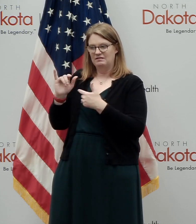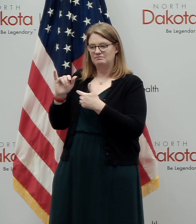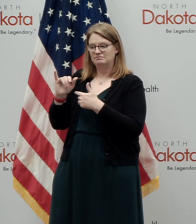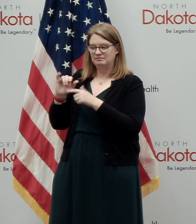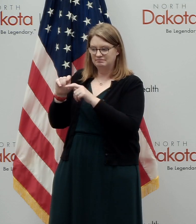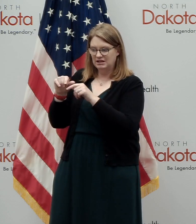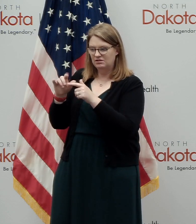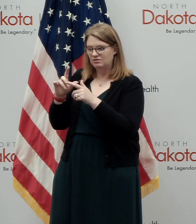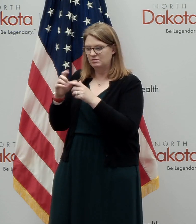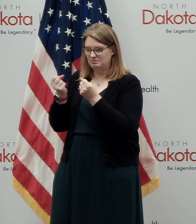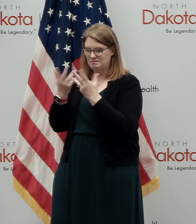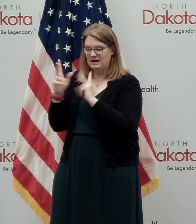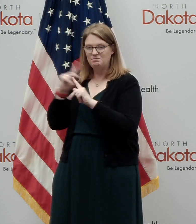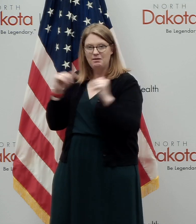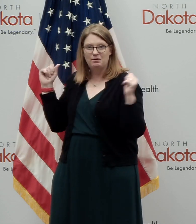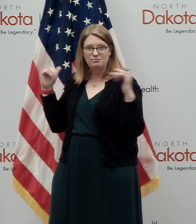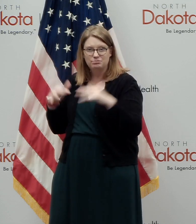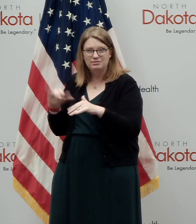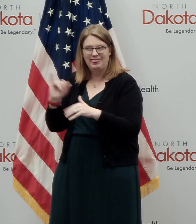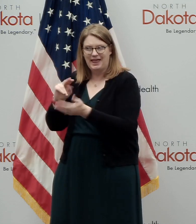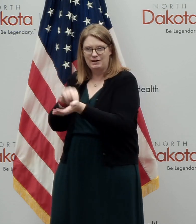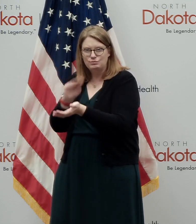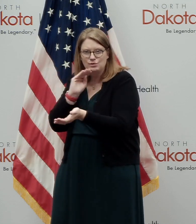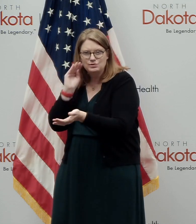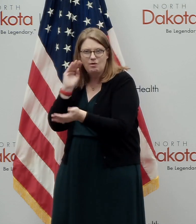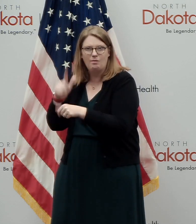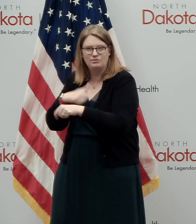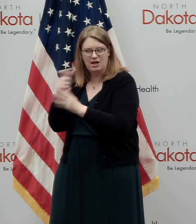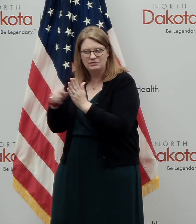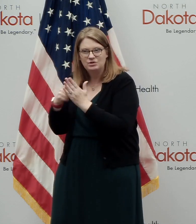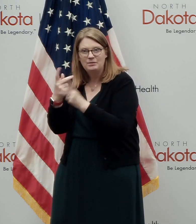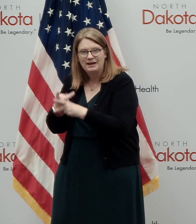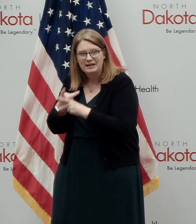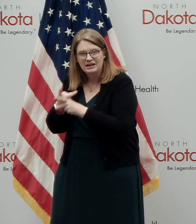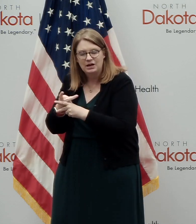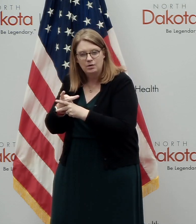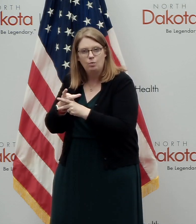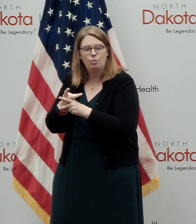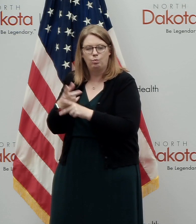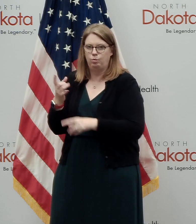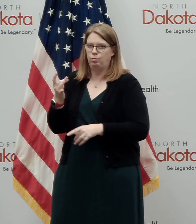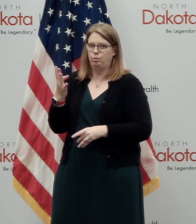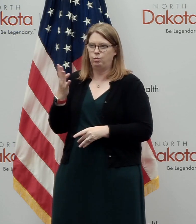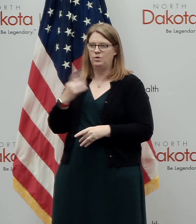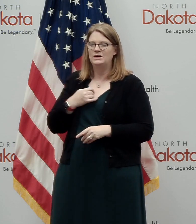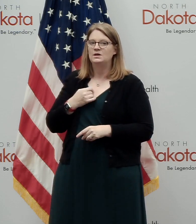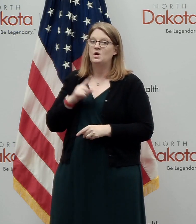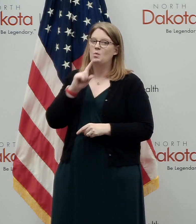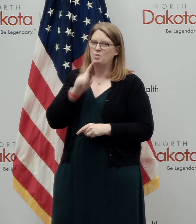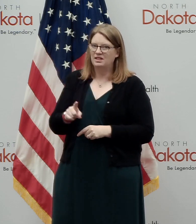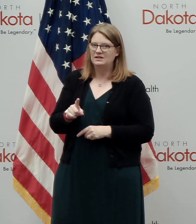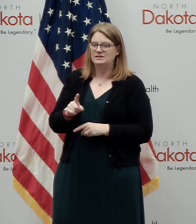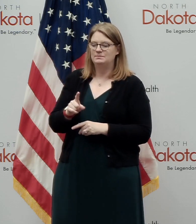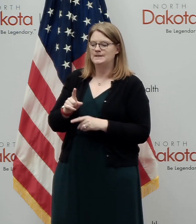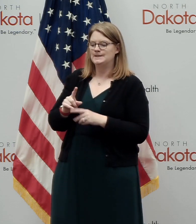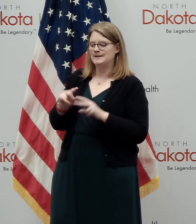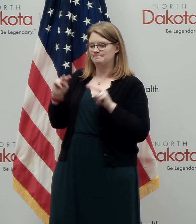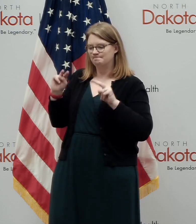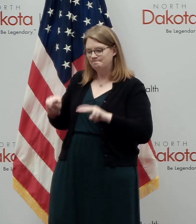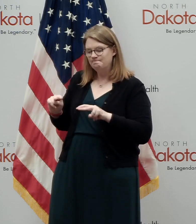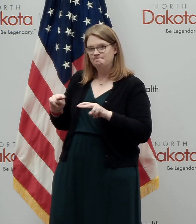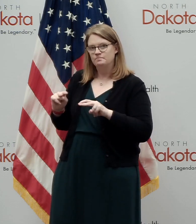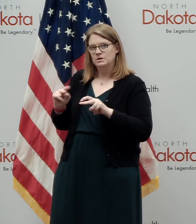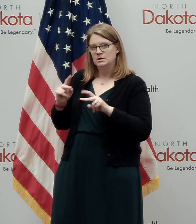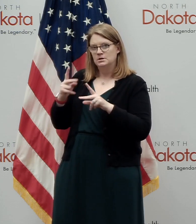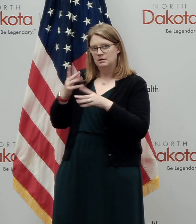-term care. And so, again, we need to continue to remain really vigilant against the